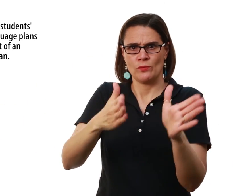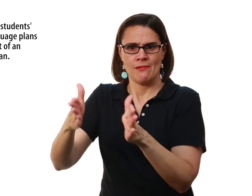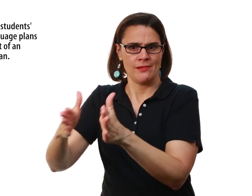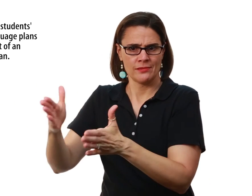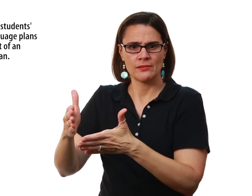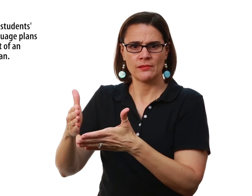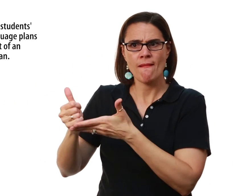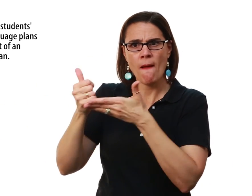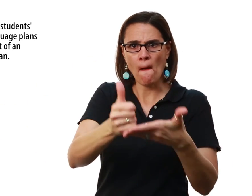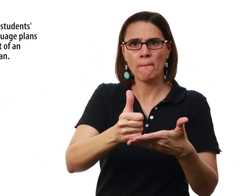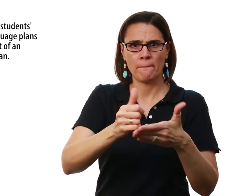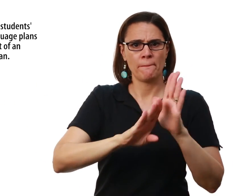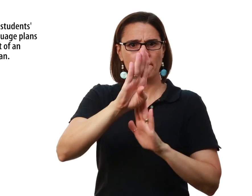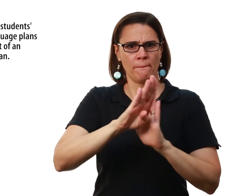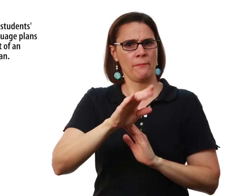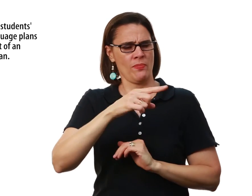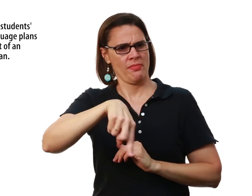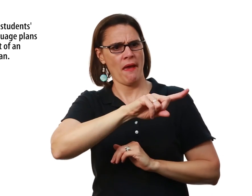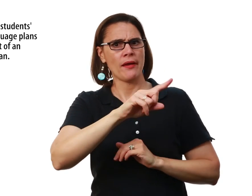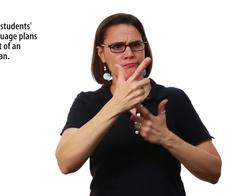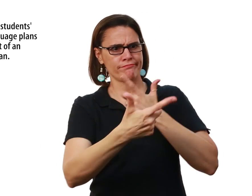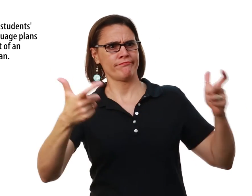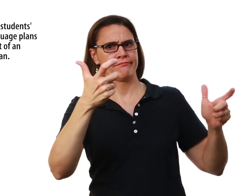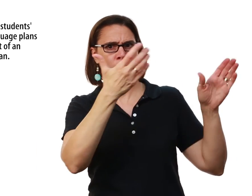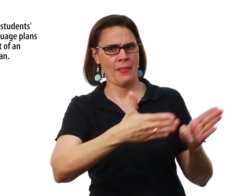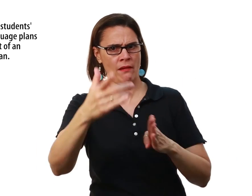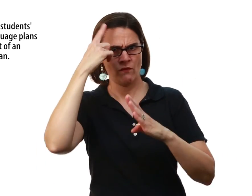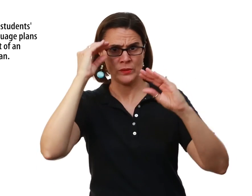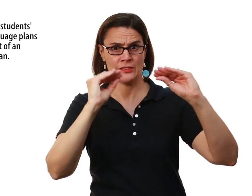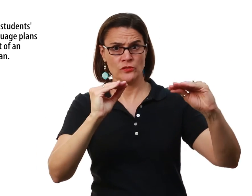language plan In order to develop an implementation plan for teaching